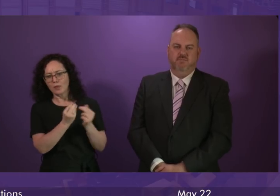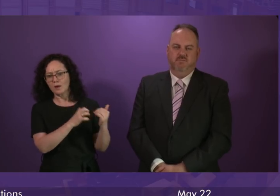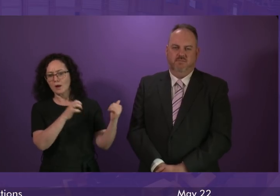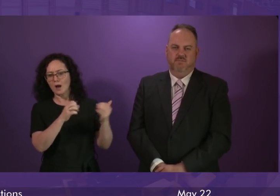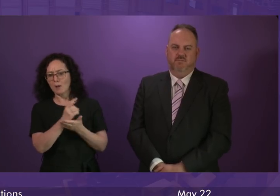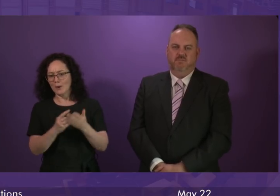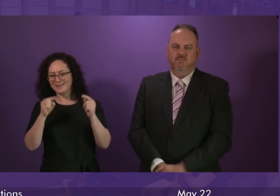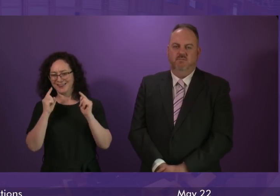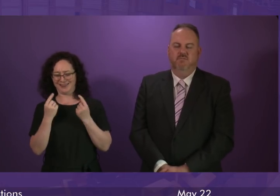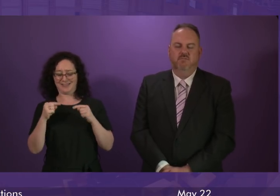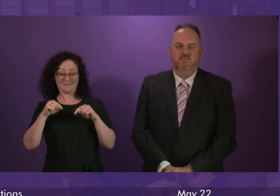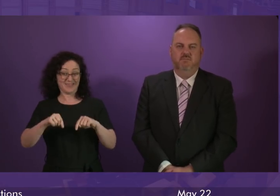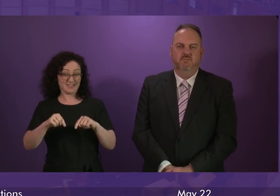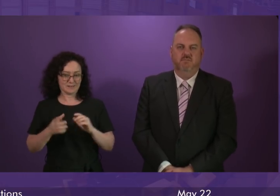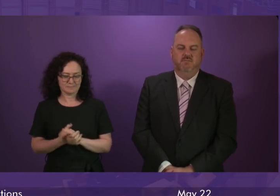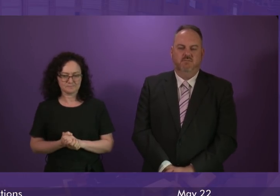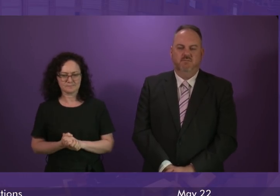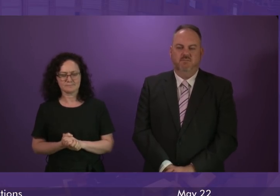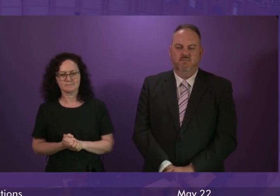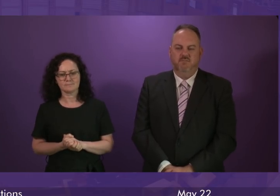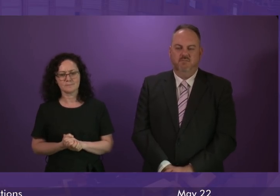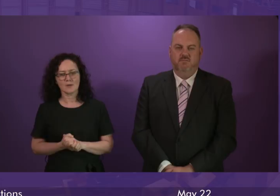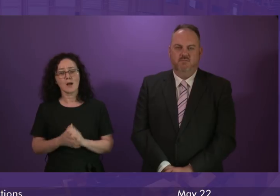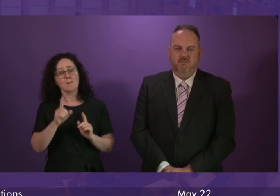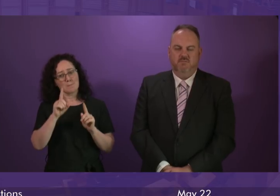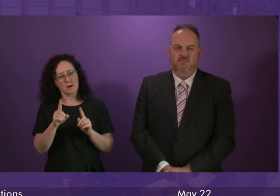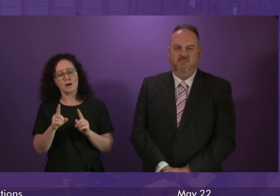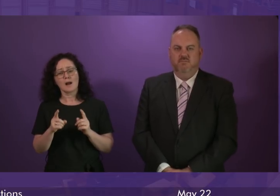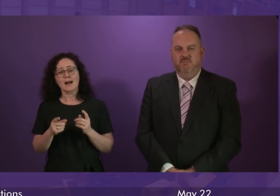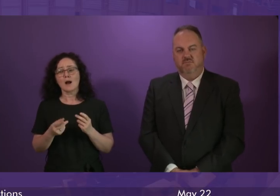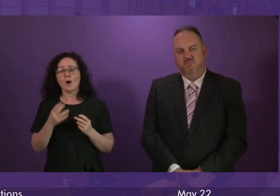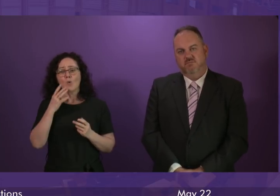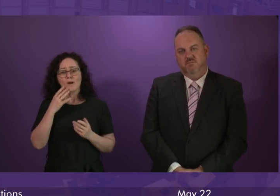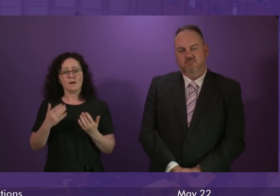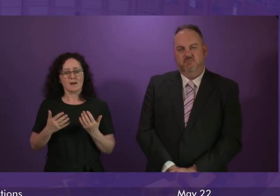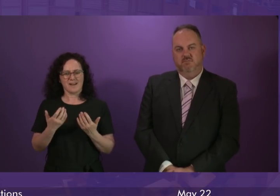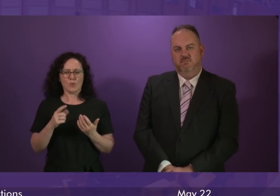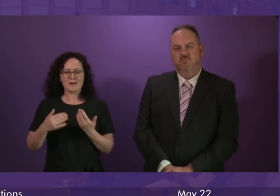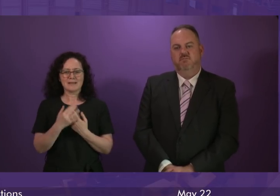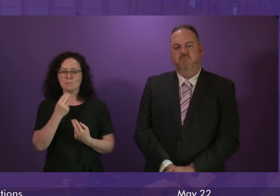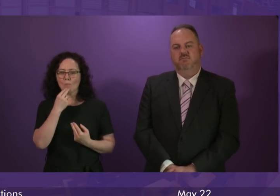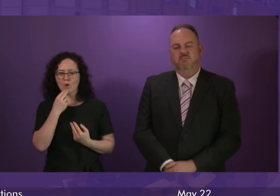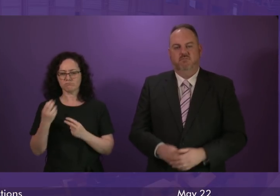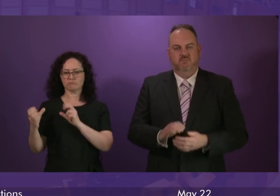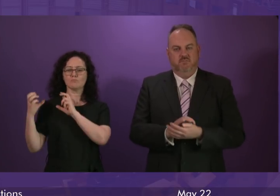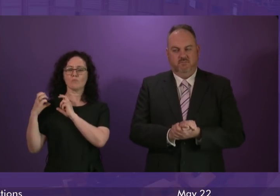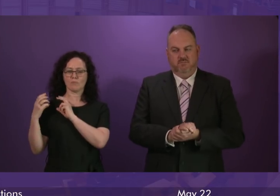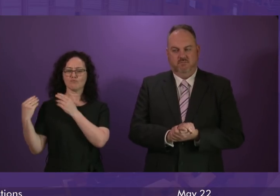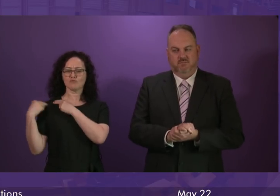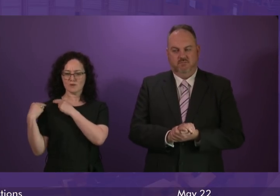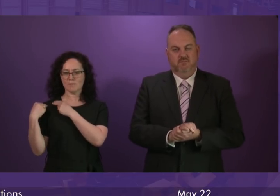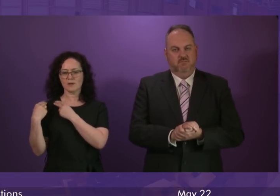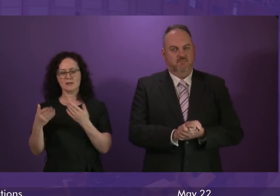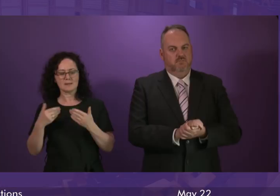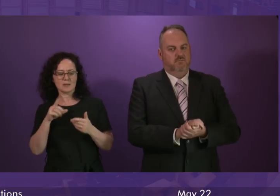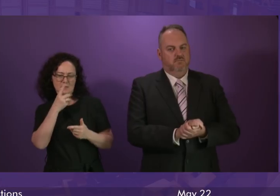this issue. the more responsibilities, of course, over these matters that we hold in this Parliament, I think the better for all of us. And John